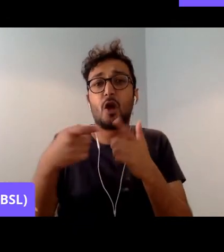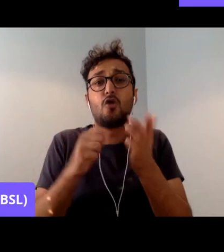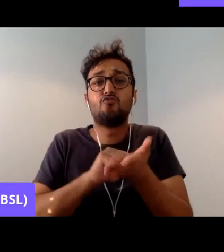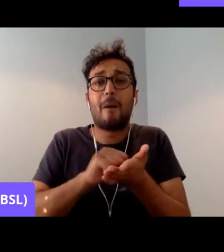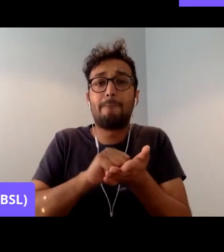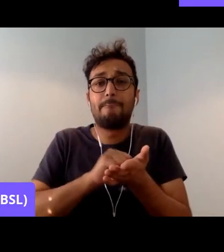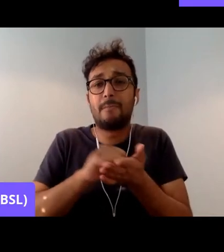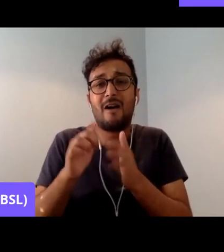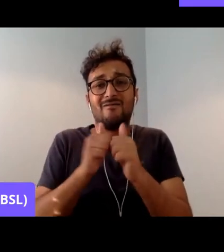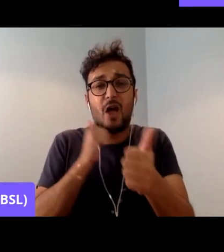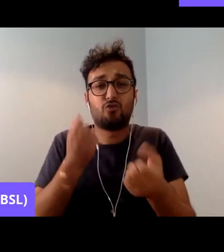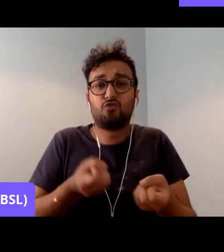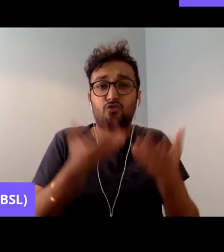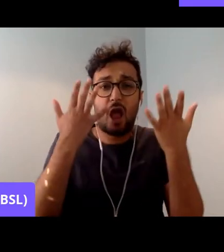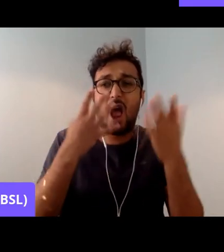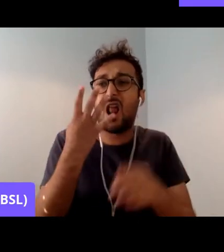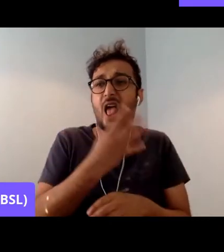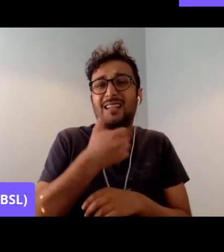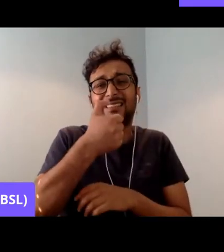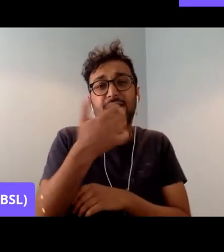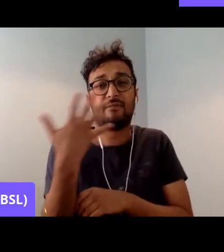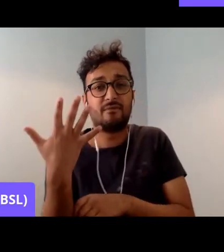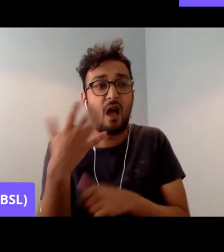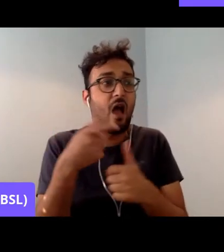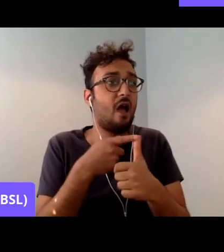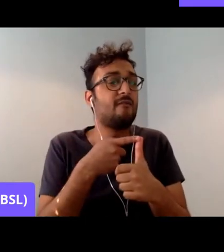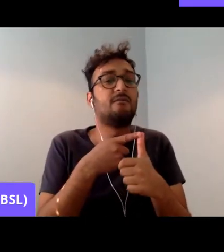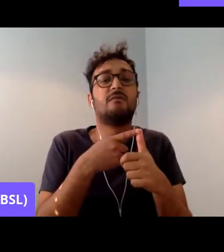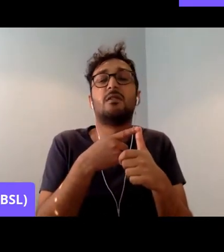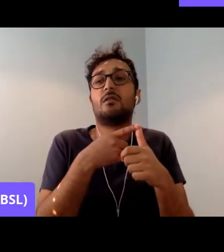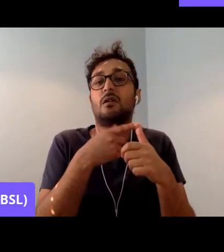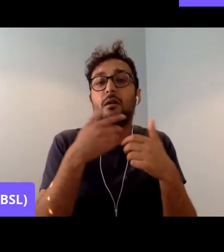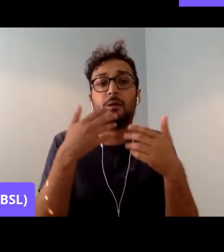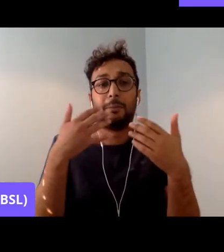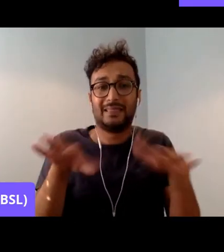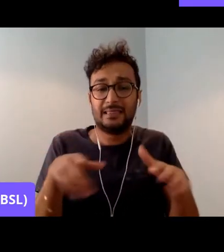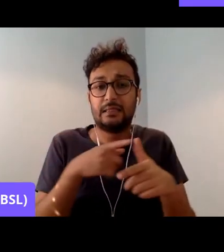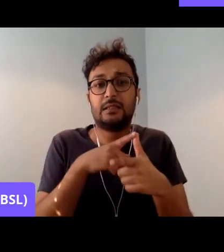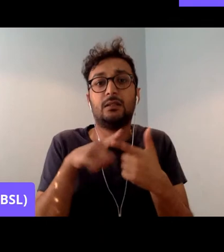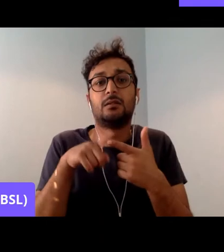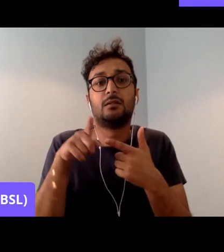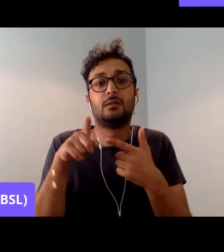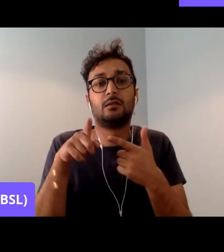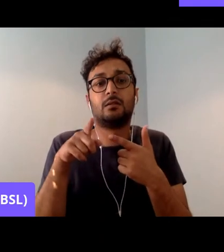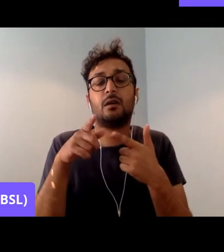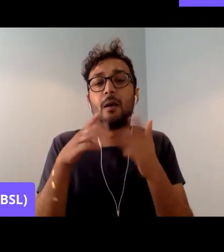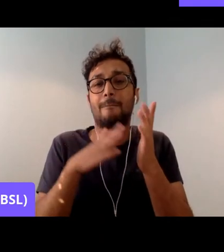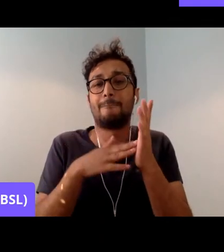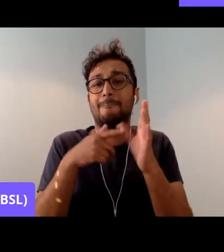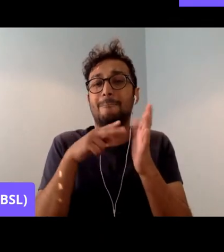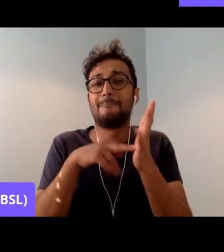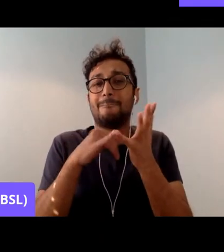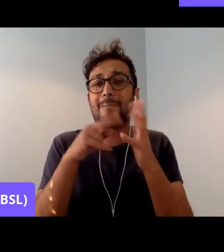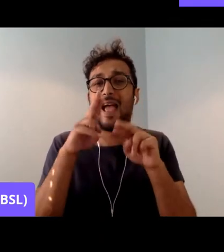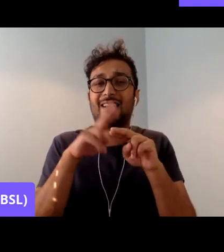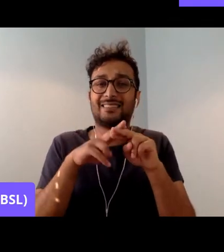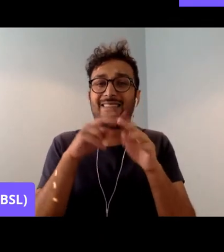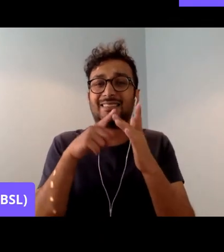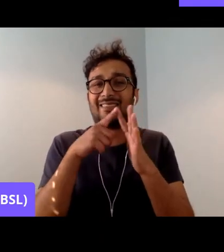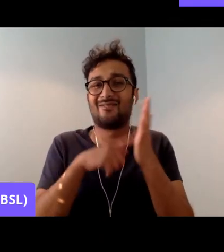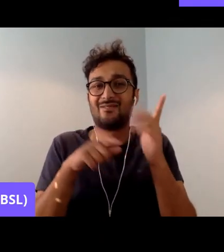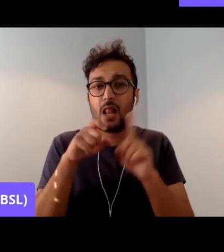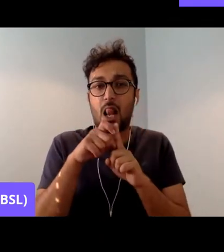There was the Mansfield hosier